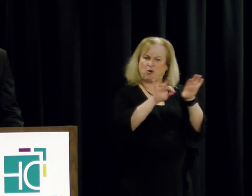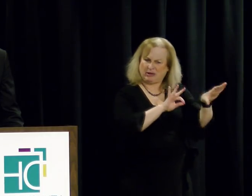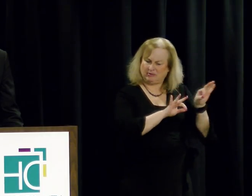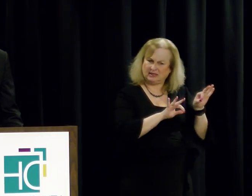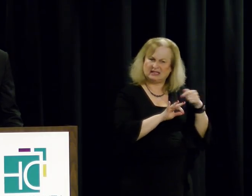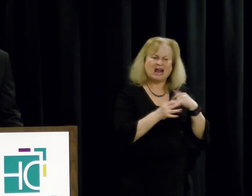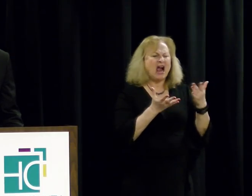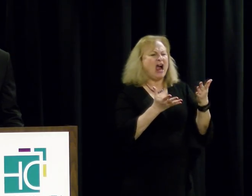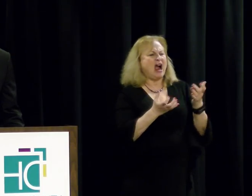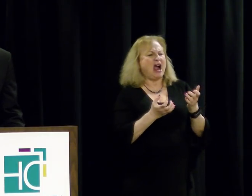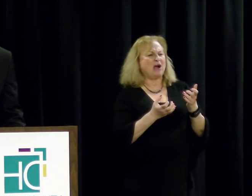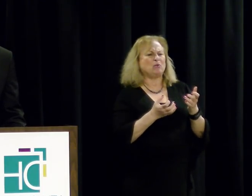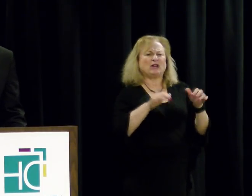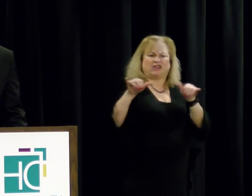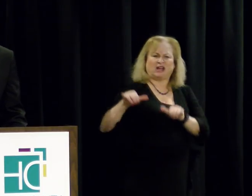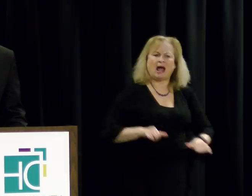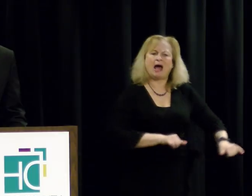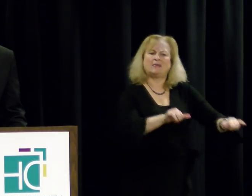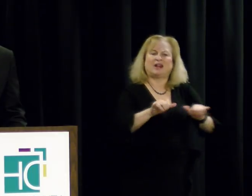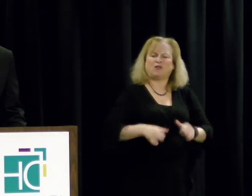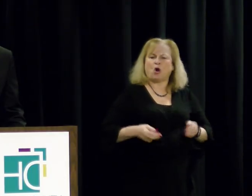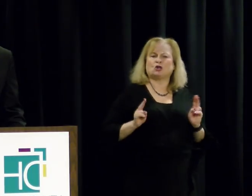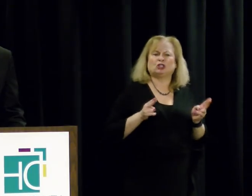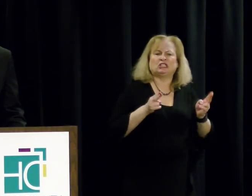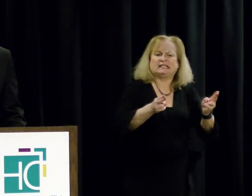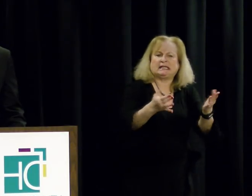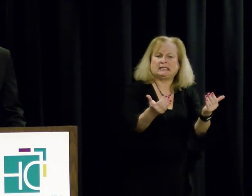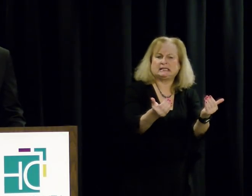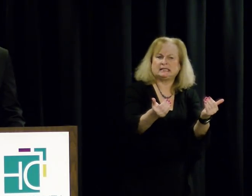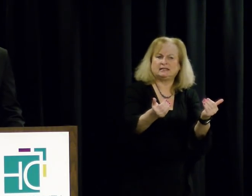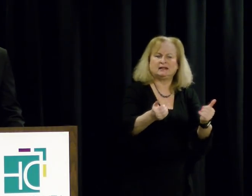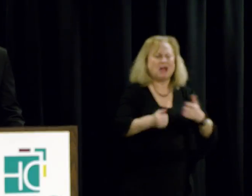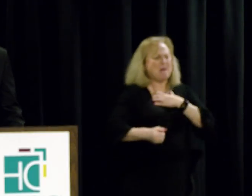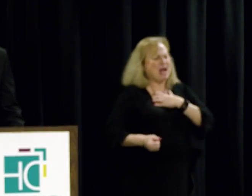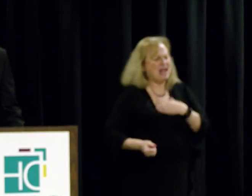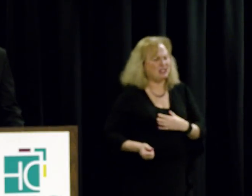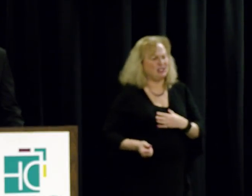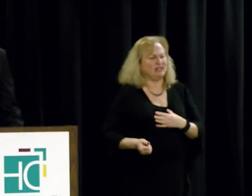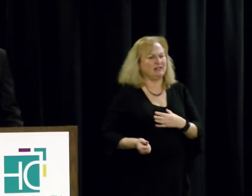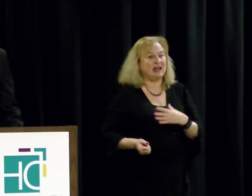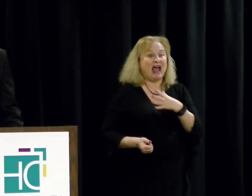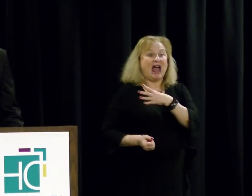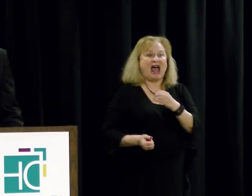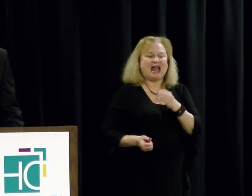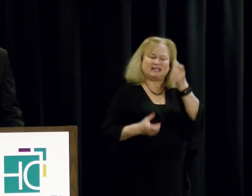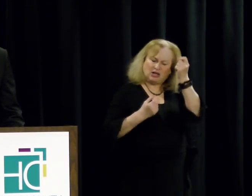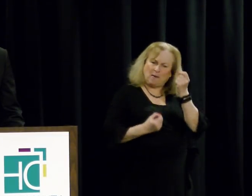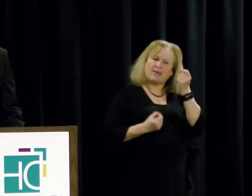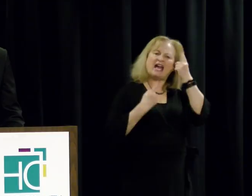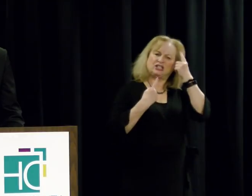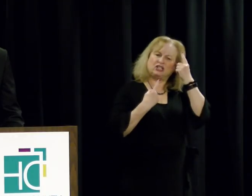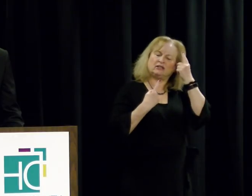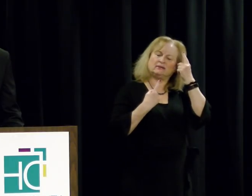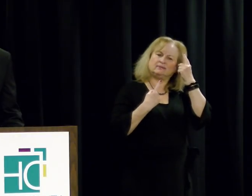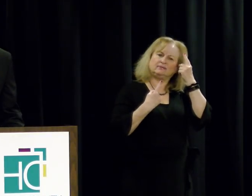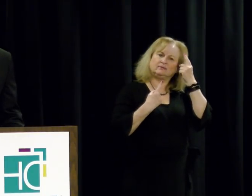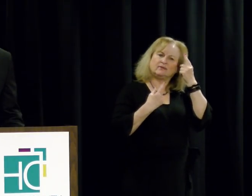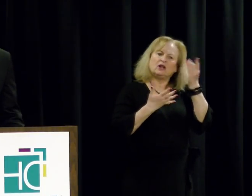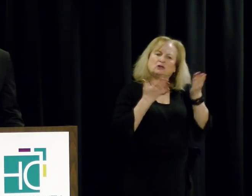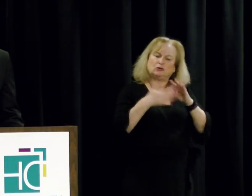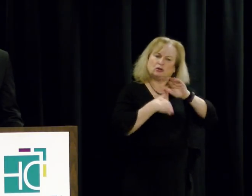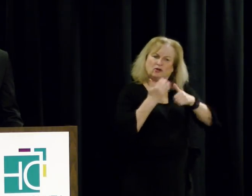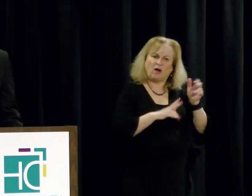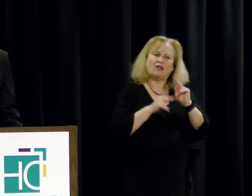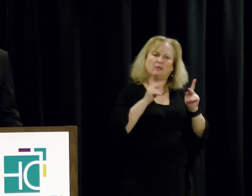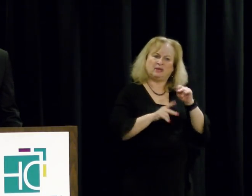I wanted the commonality of urgency, passion, and compassion to serve all of our